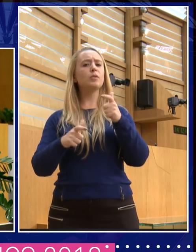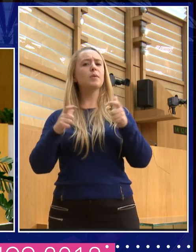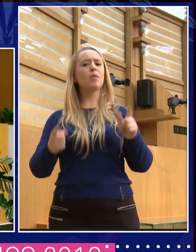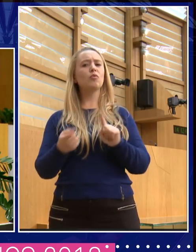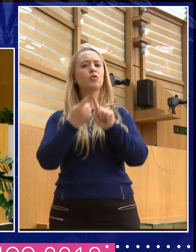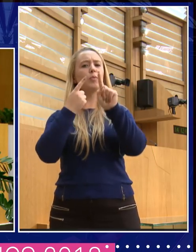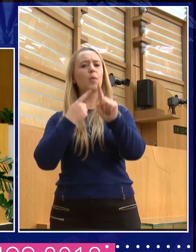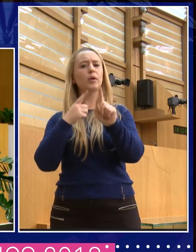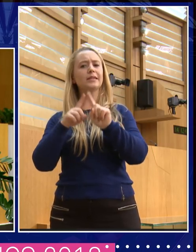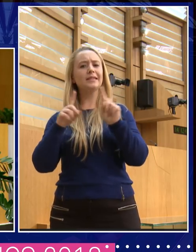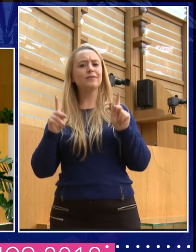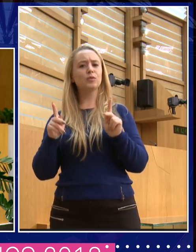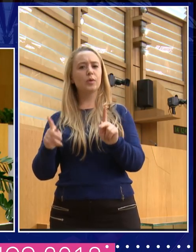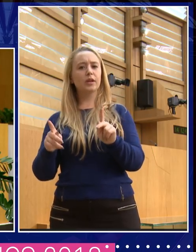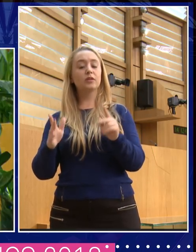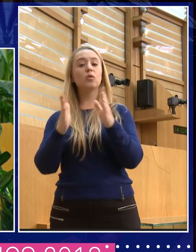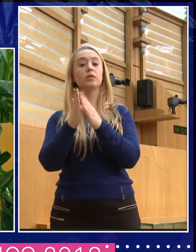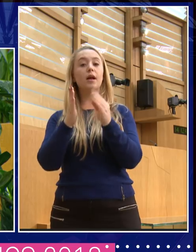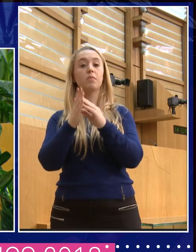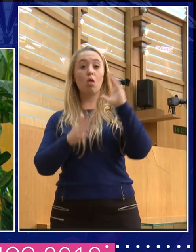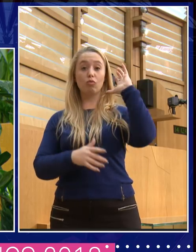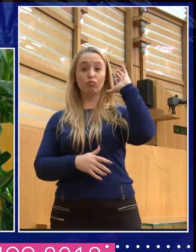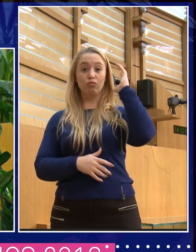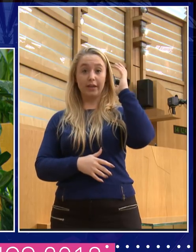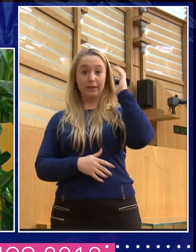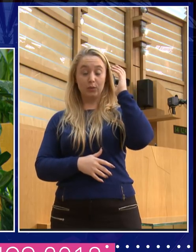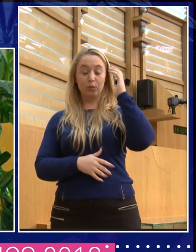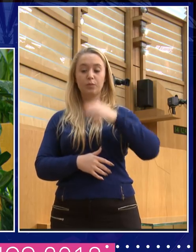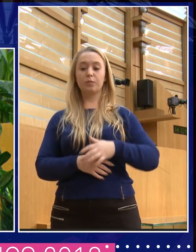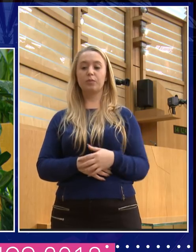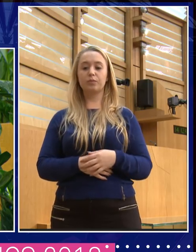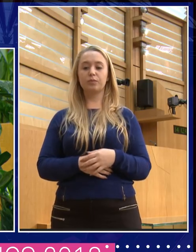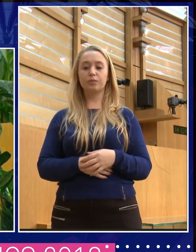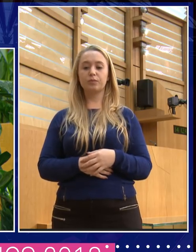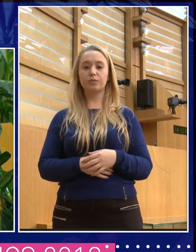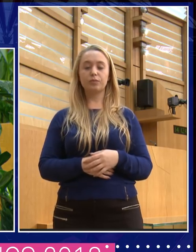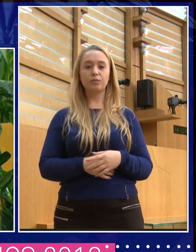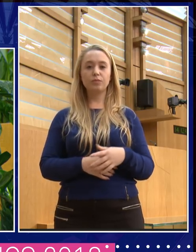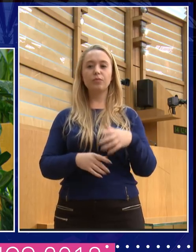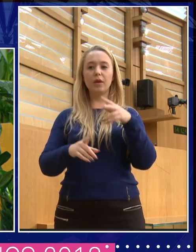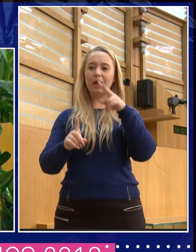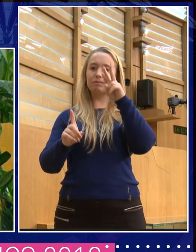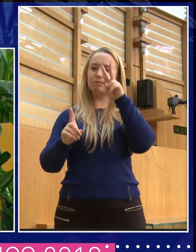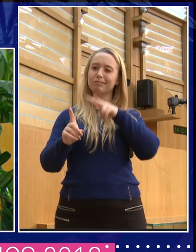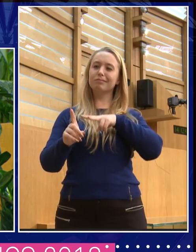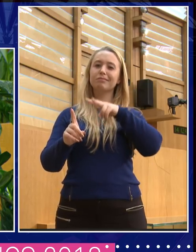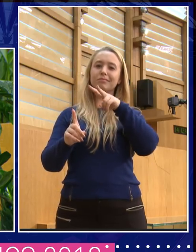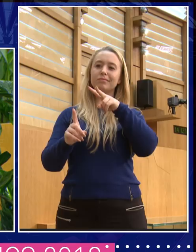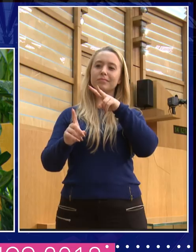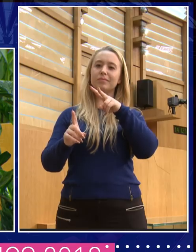I think very clearly on radio, you do start to see that that kind of issue that